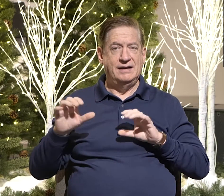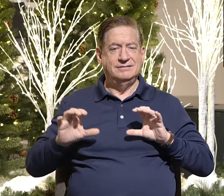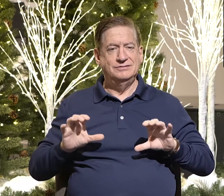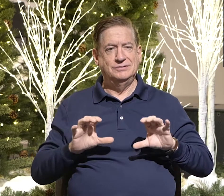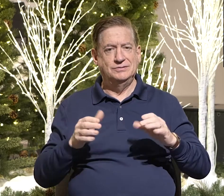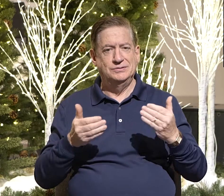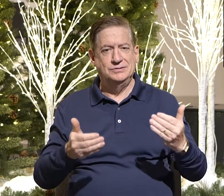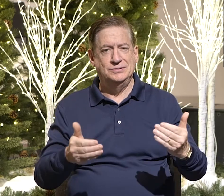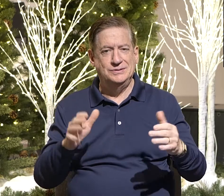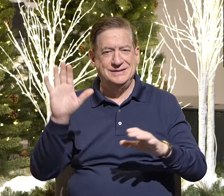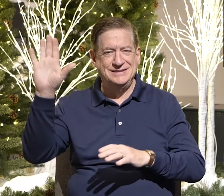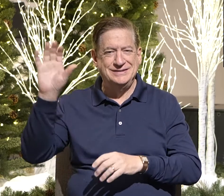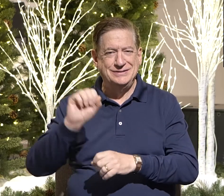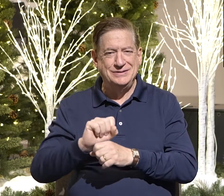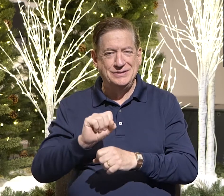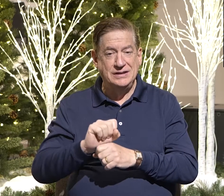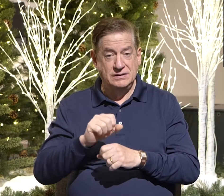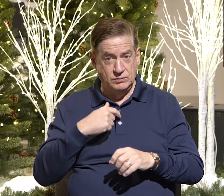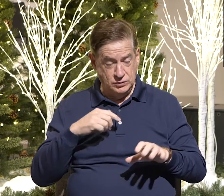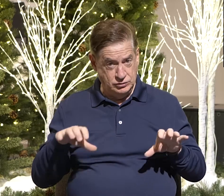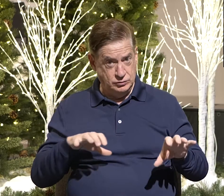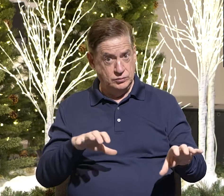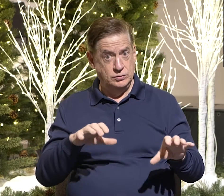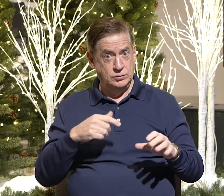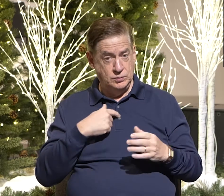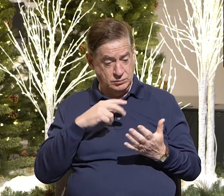If it does all these things and we read the Bible,